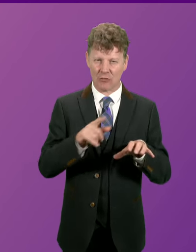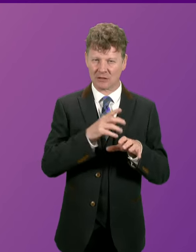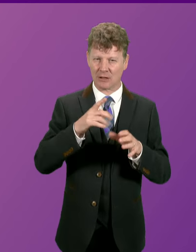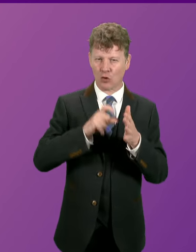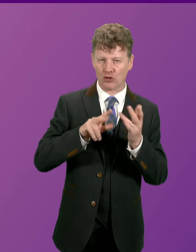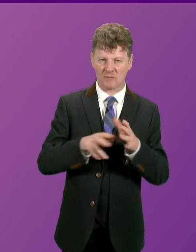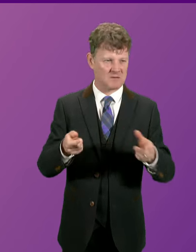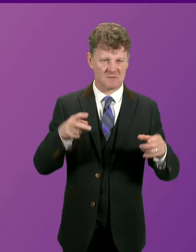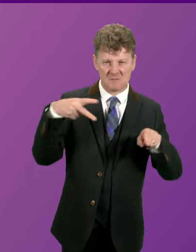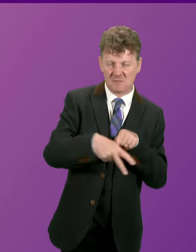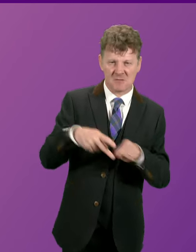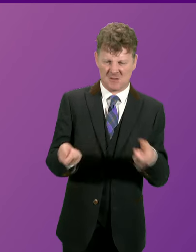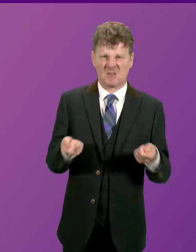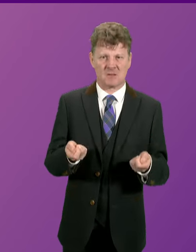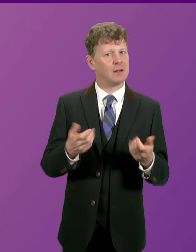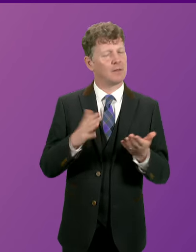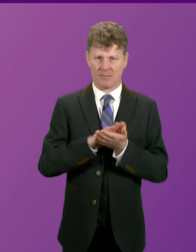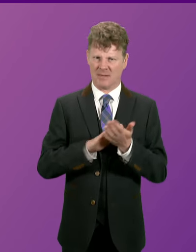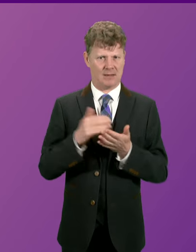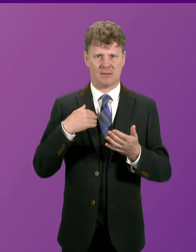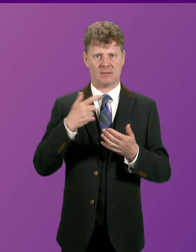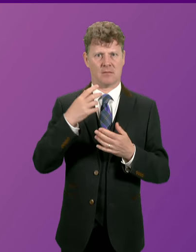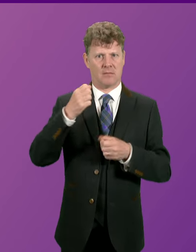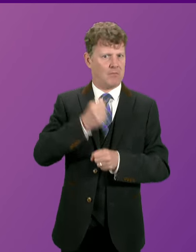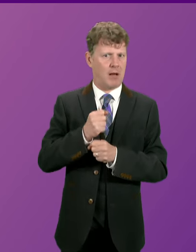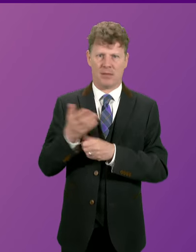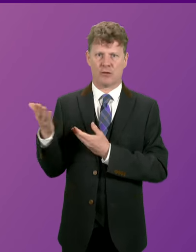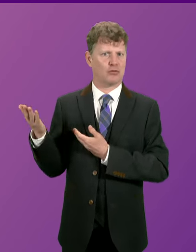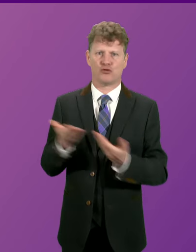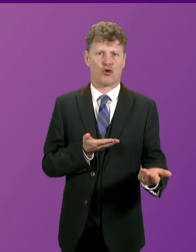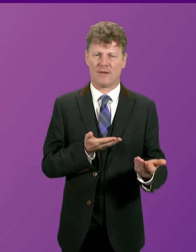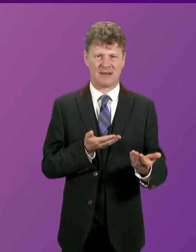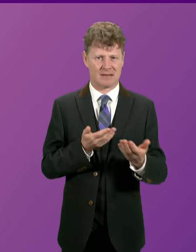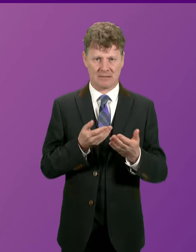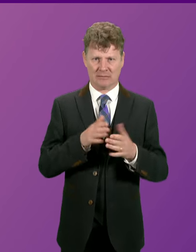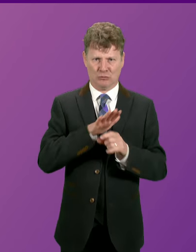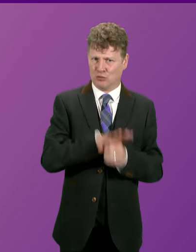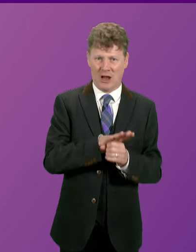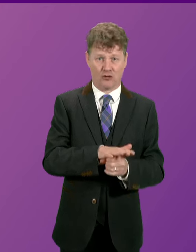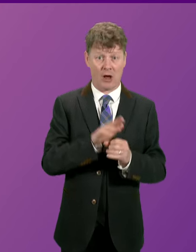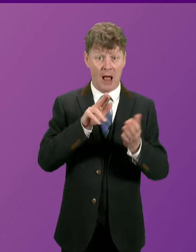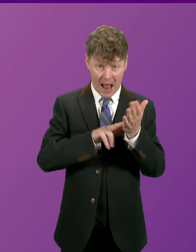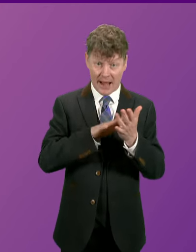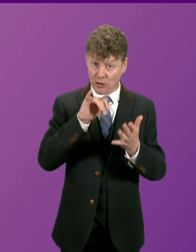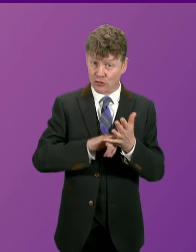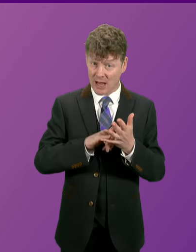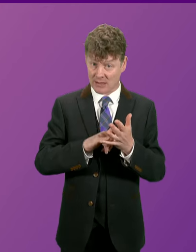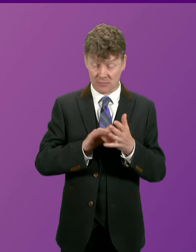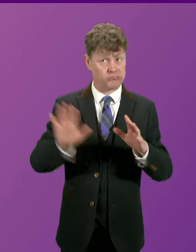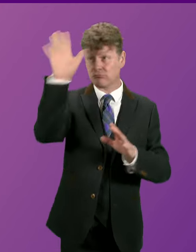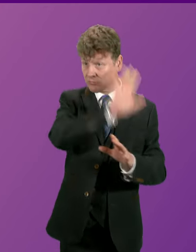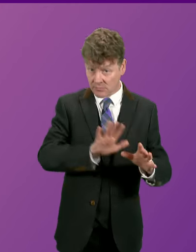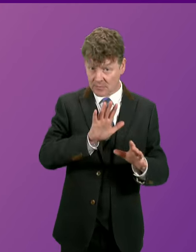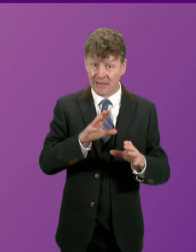pressure on our public services. Now within that, the National Health Service and health services in Scotland have